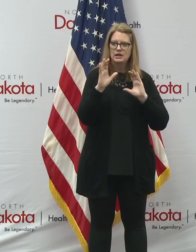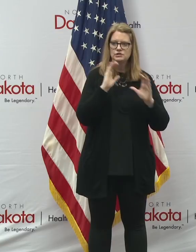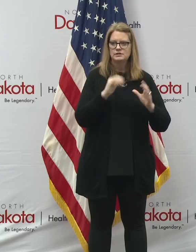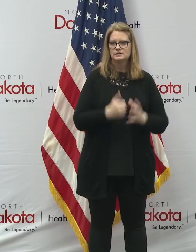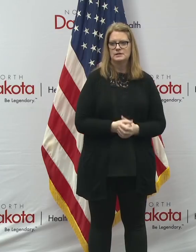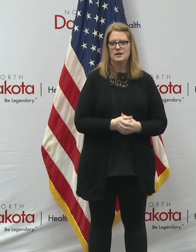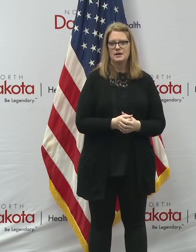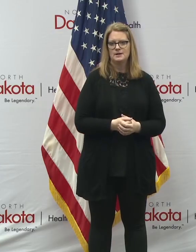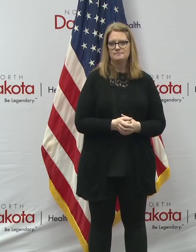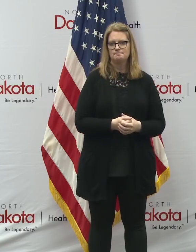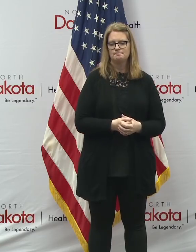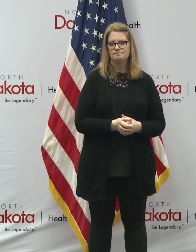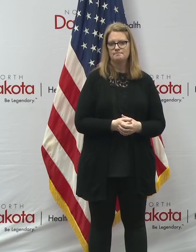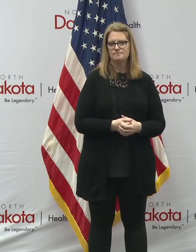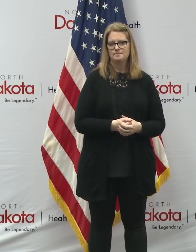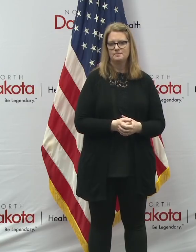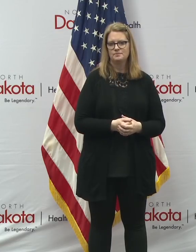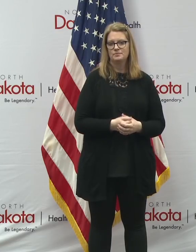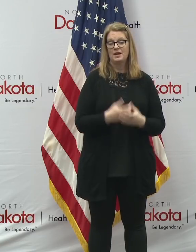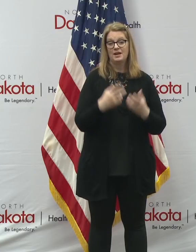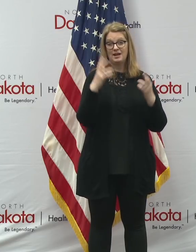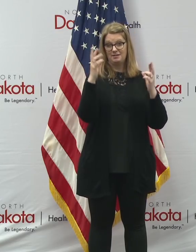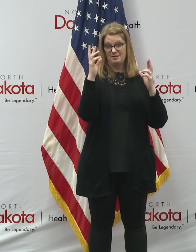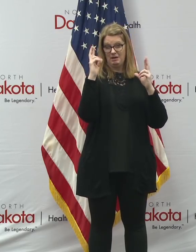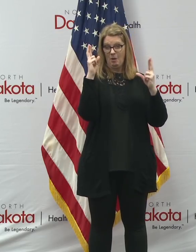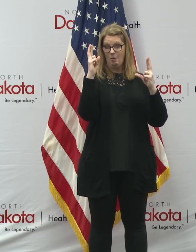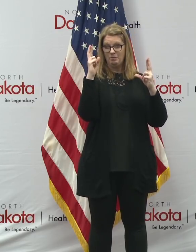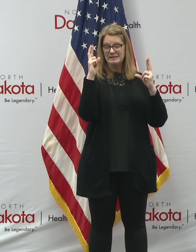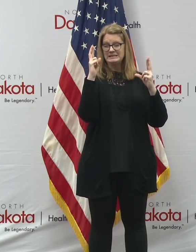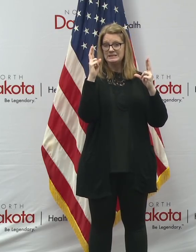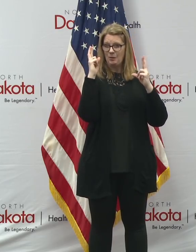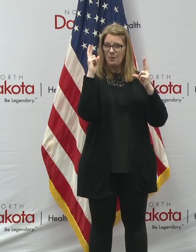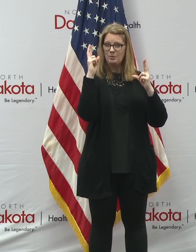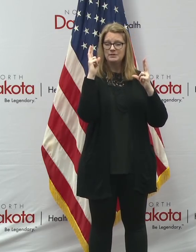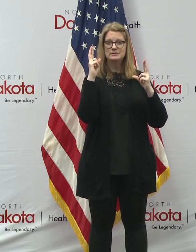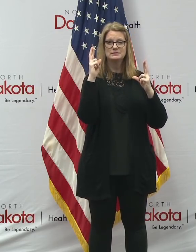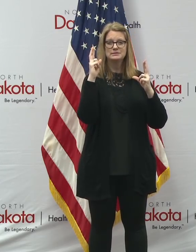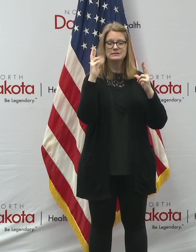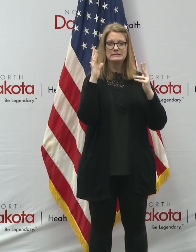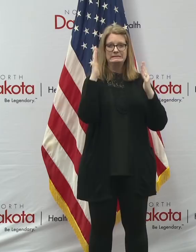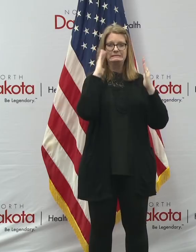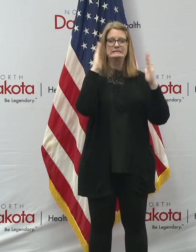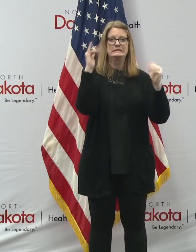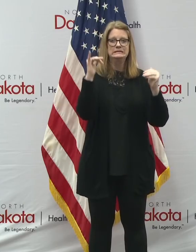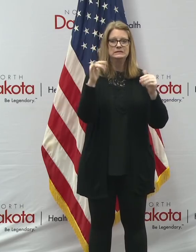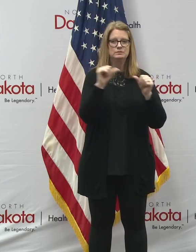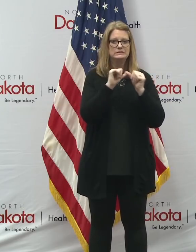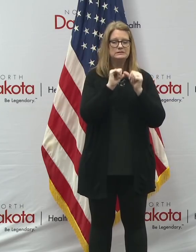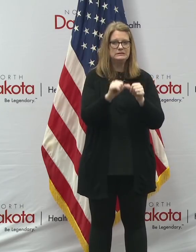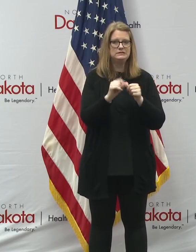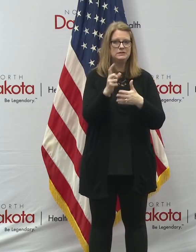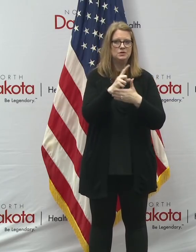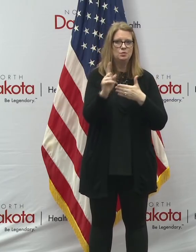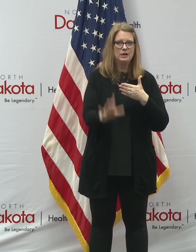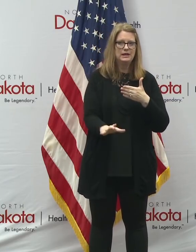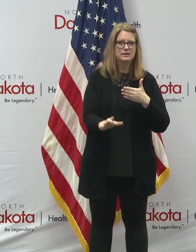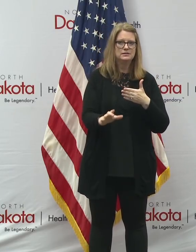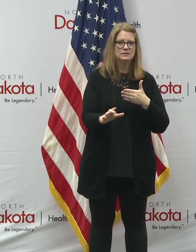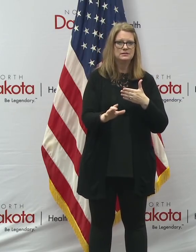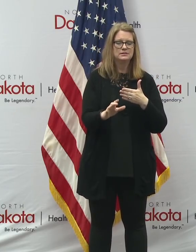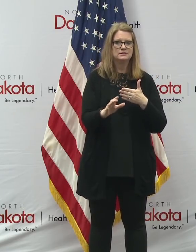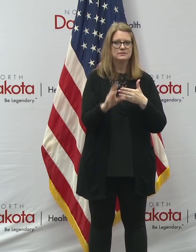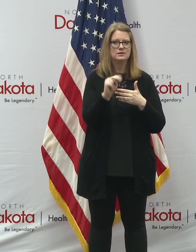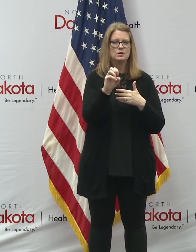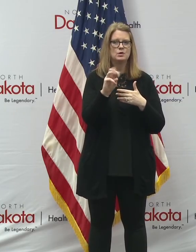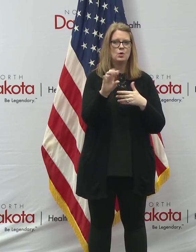And, but I would, uh, hope that we're in a spot right now where the, uh, we can get through the weekend, uh, with just, uh, news